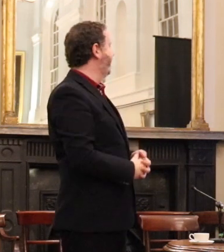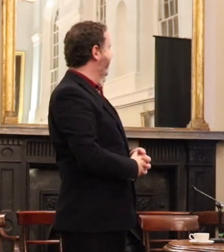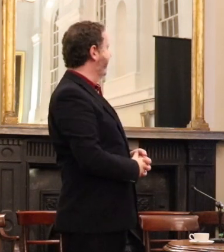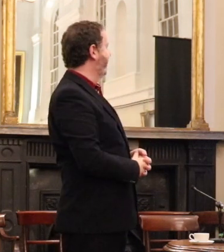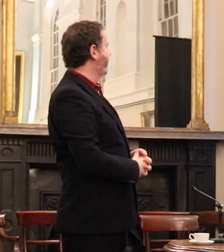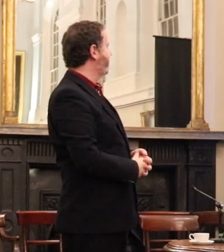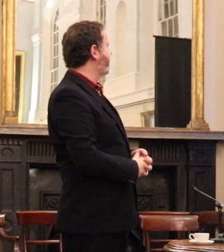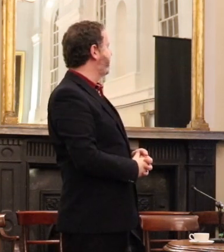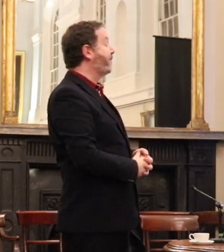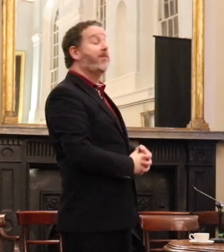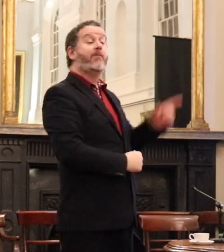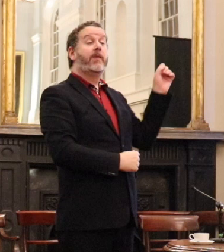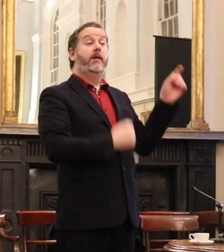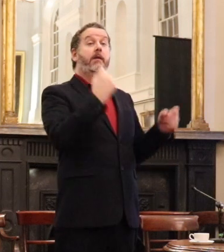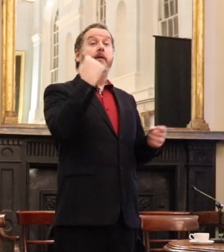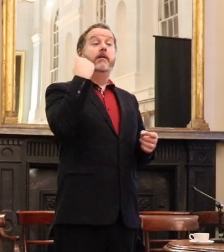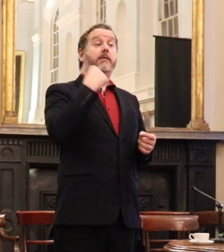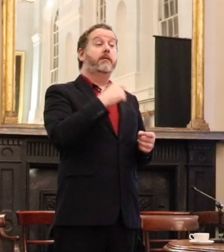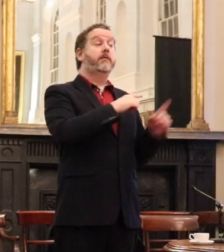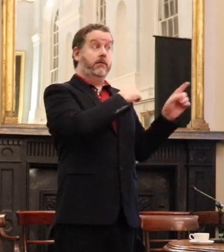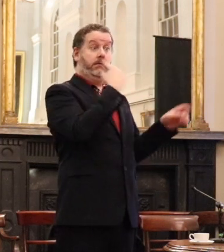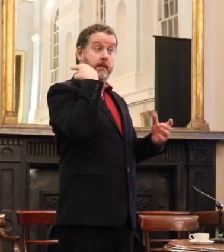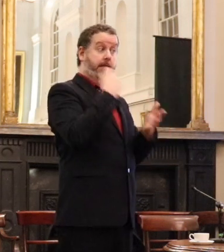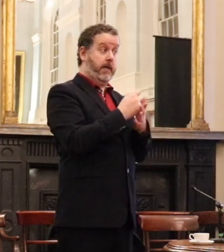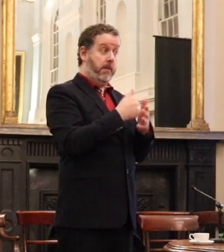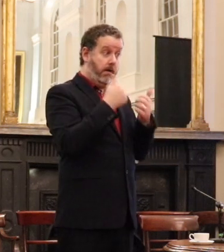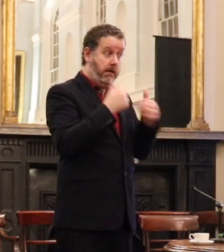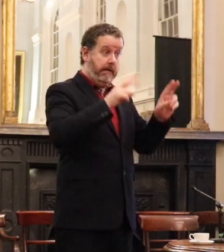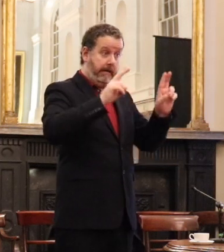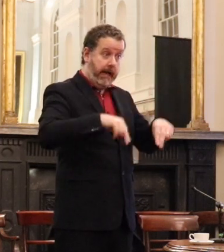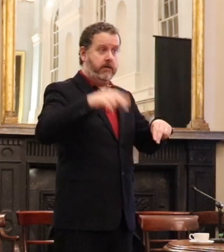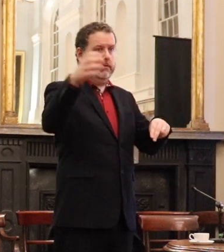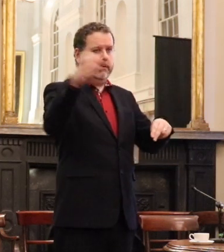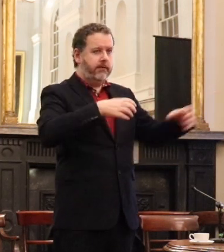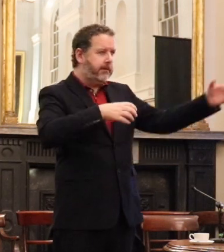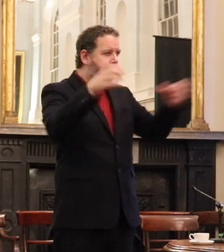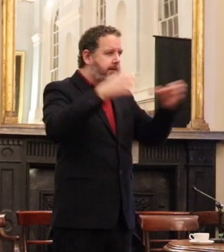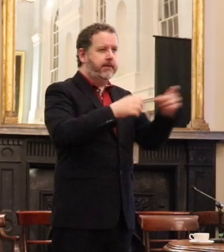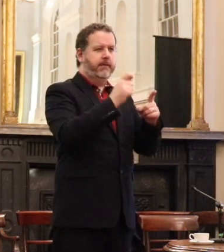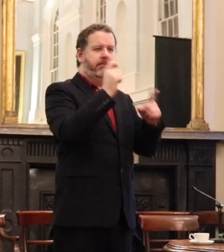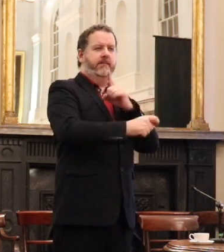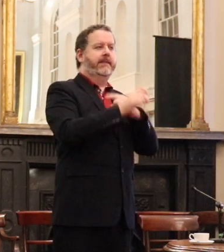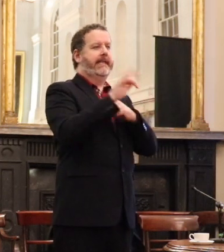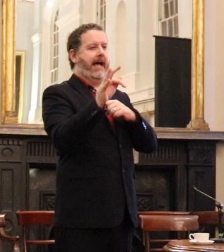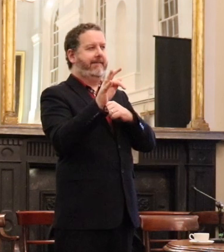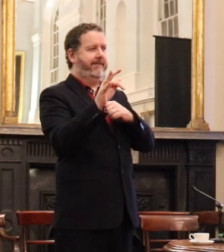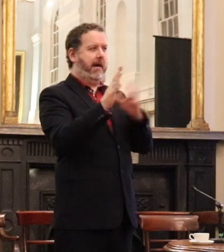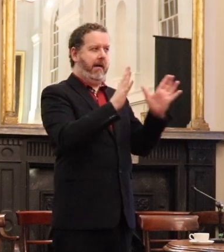And at that time, we were able to start employing a professional staff and we engaged in lobbying.